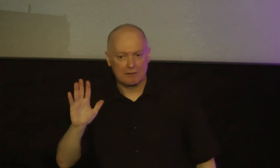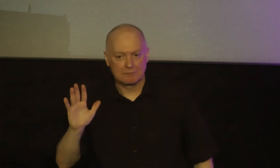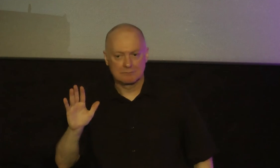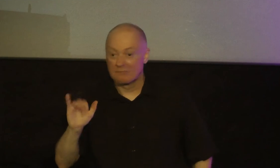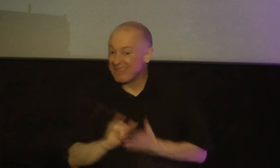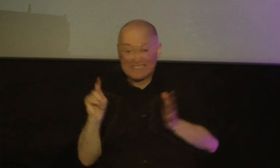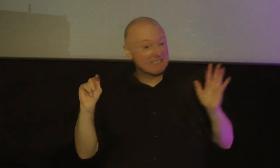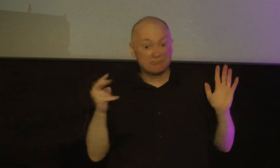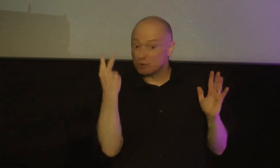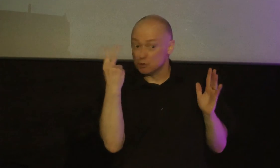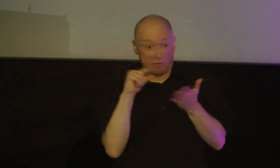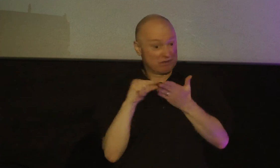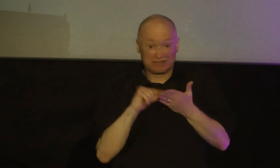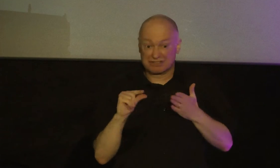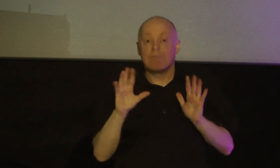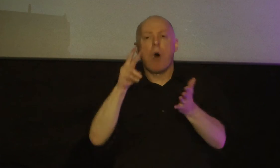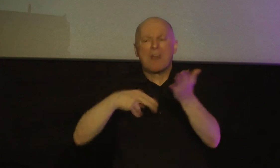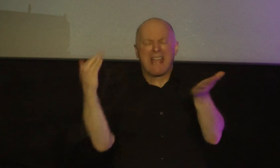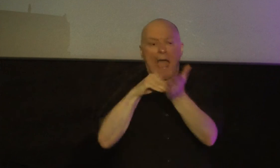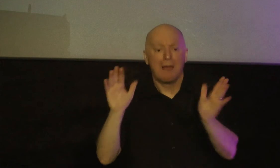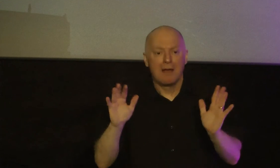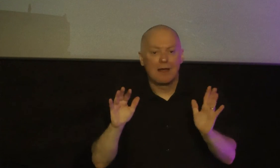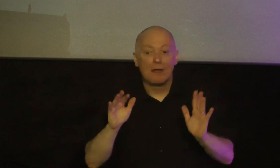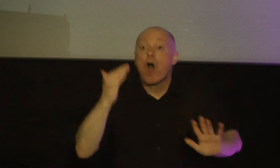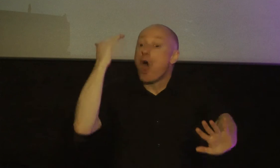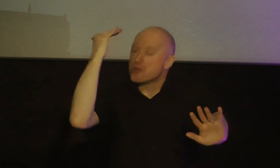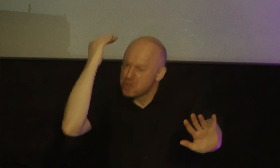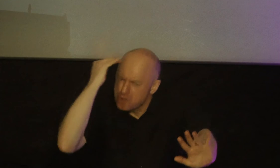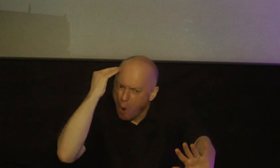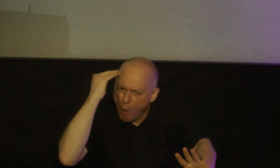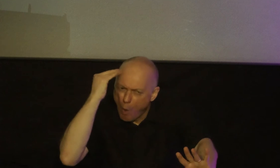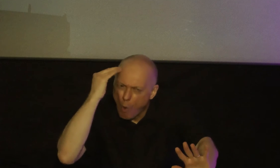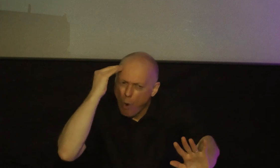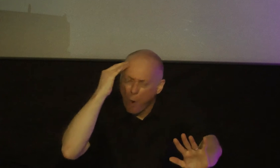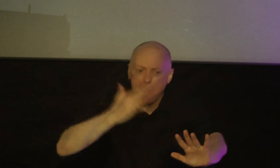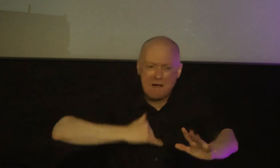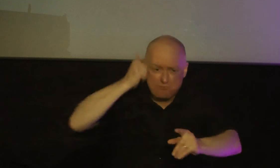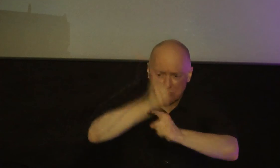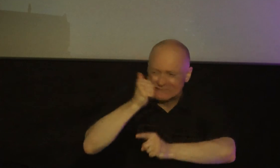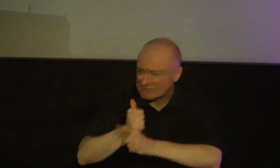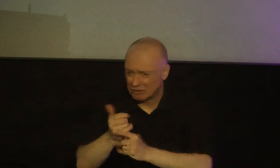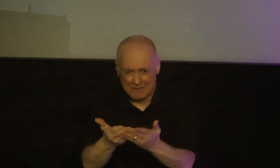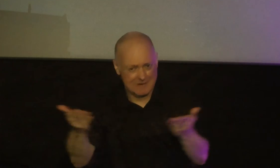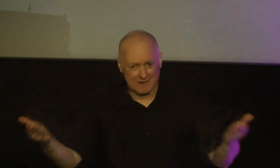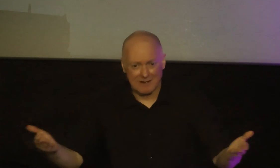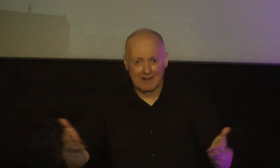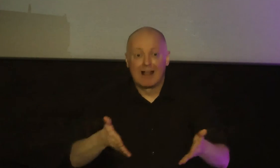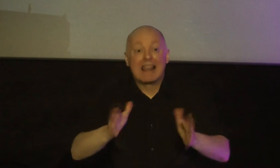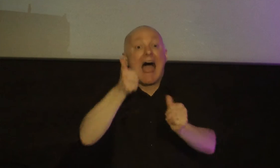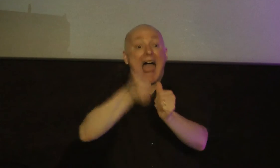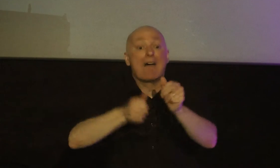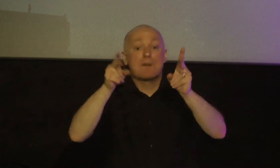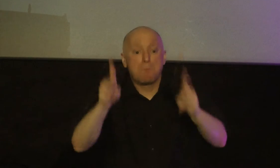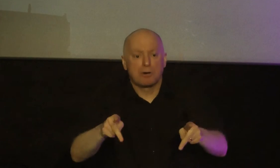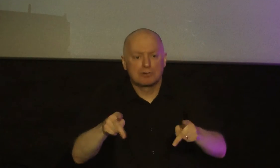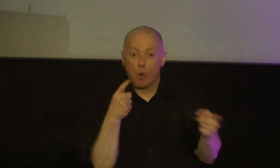that's where we're going to be this morning i'll read it again he says know this my beloved brothers let every person be quick to hear